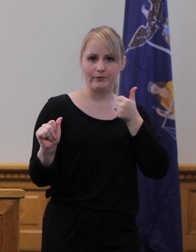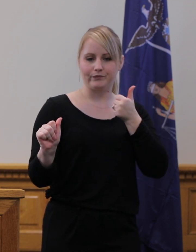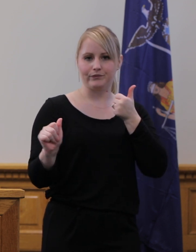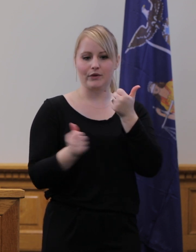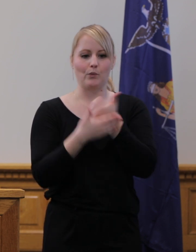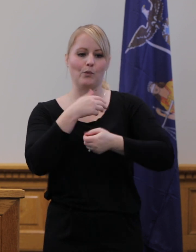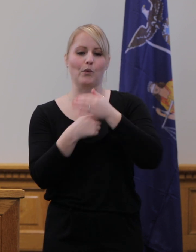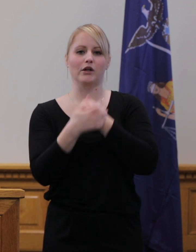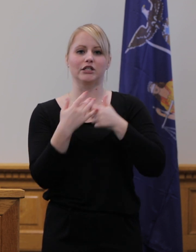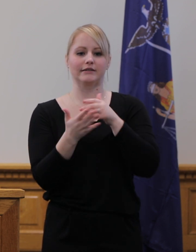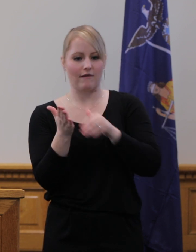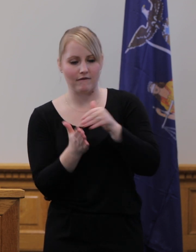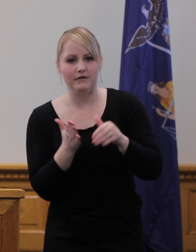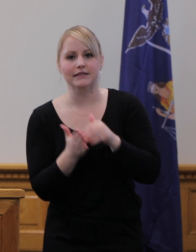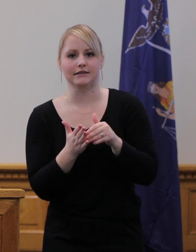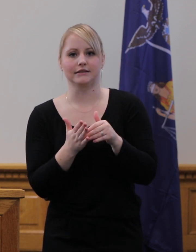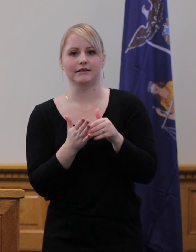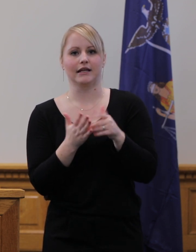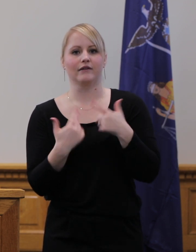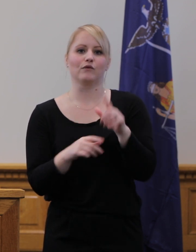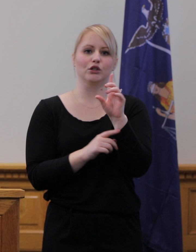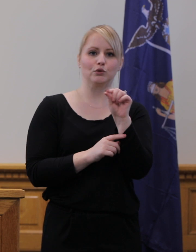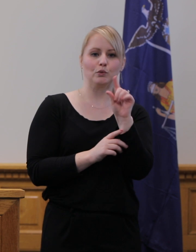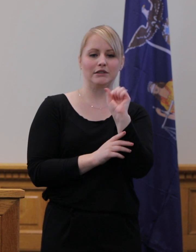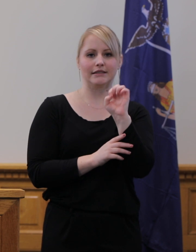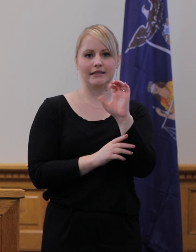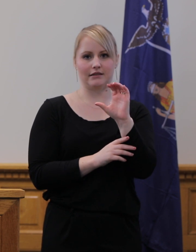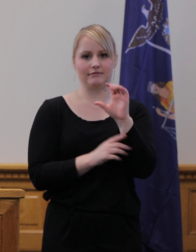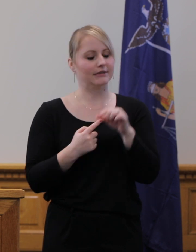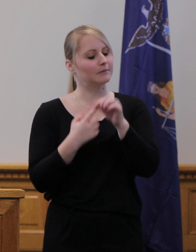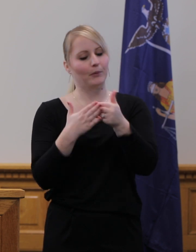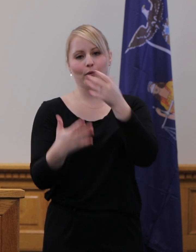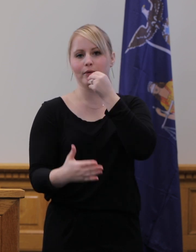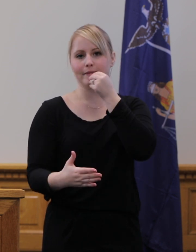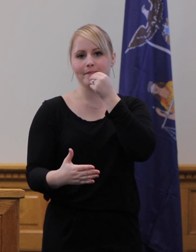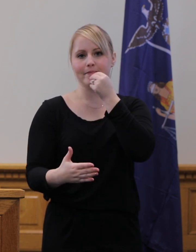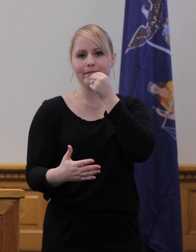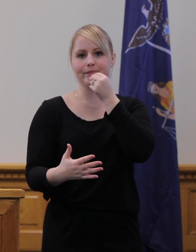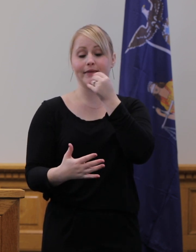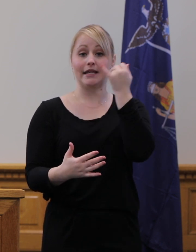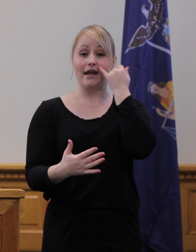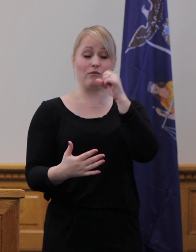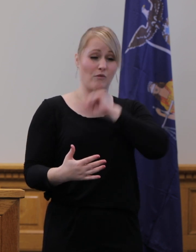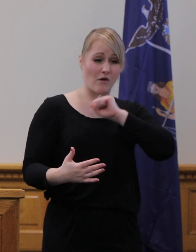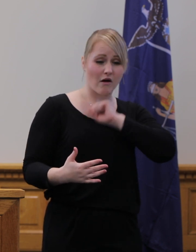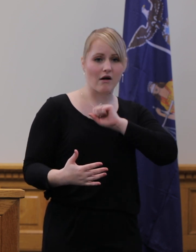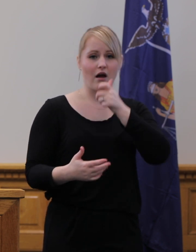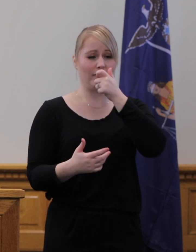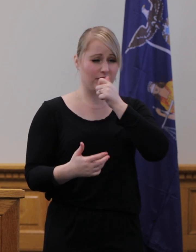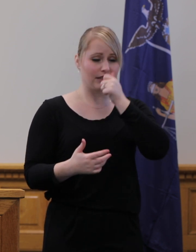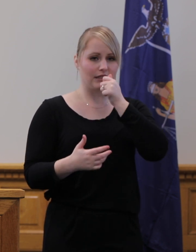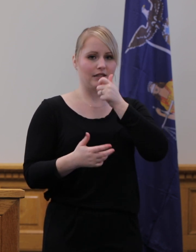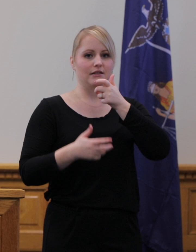water at least 20 seconds, especially before eating. Cover your cough or sneeze with a tissue, then throw the tissue in the